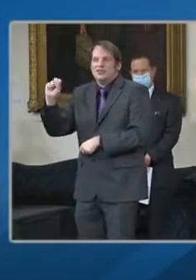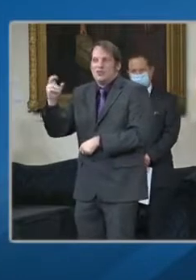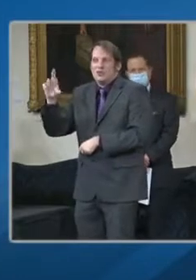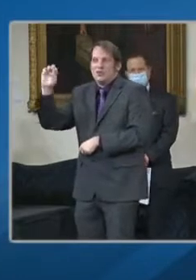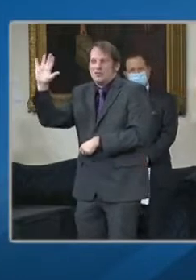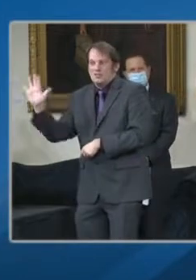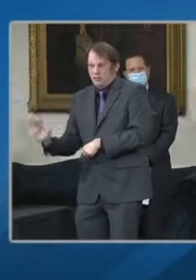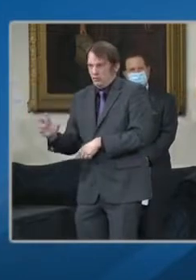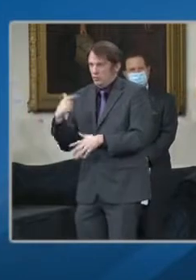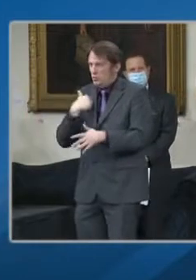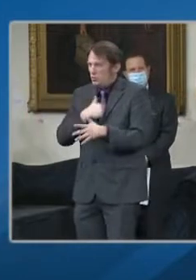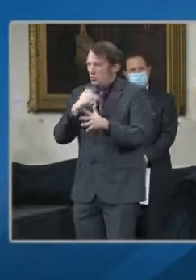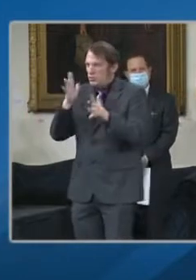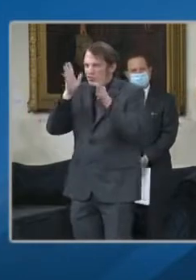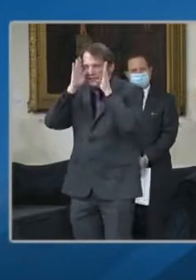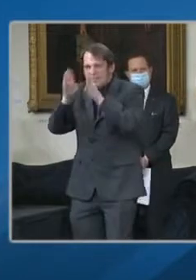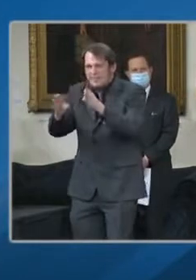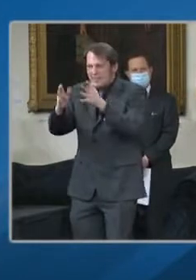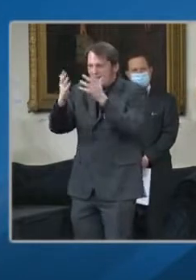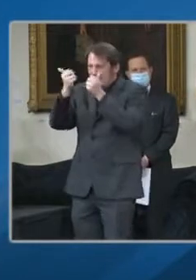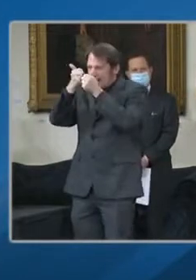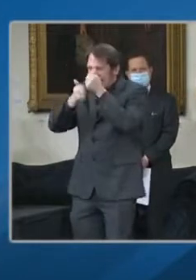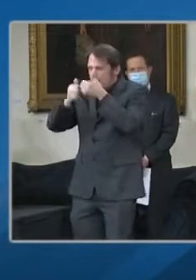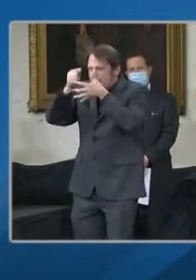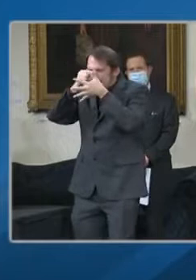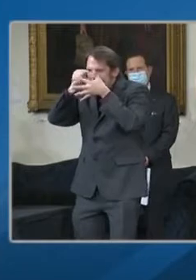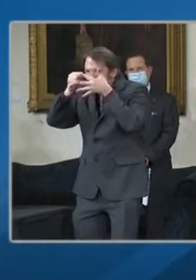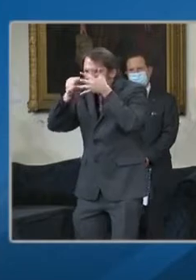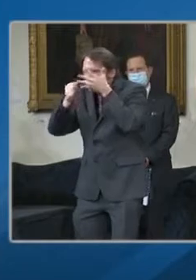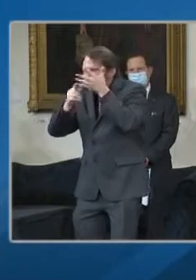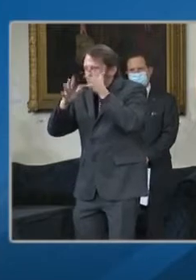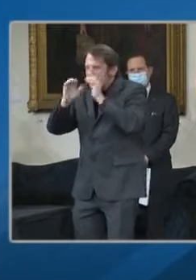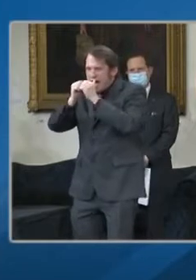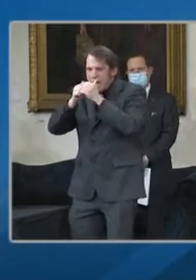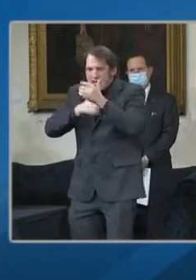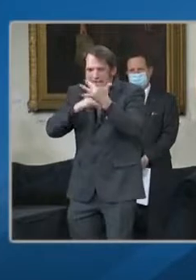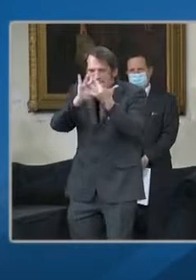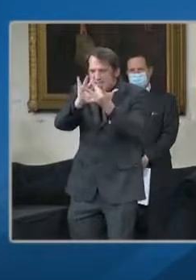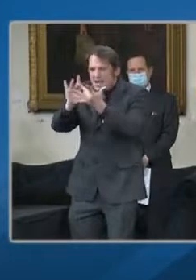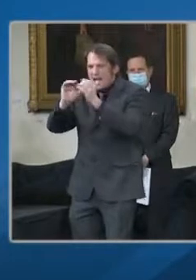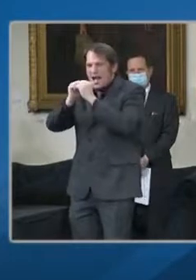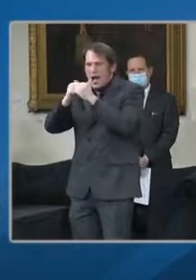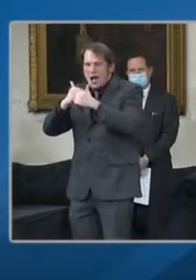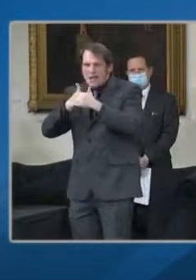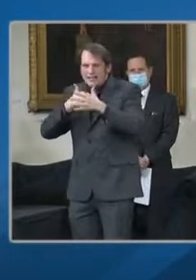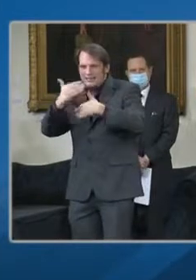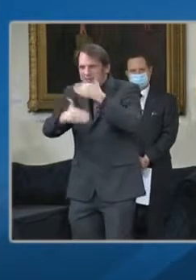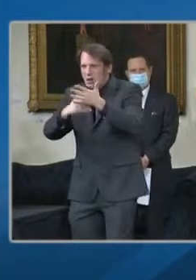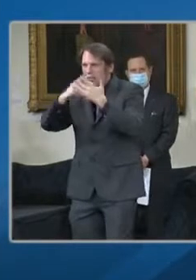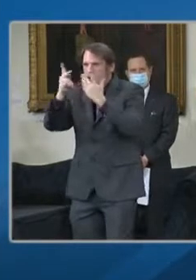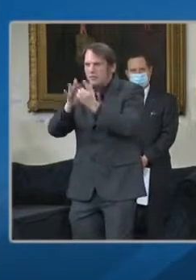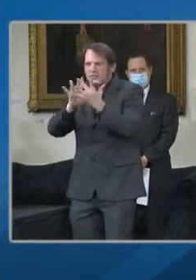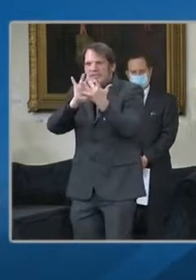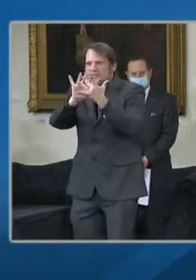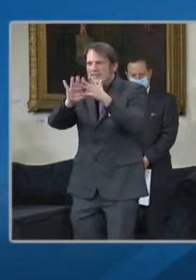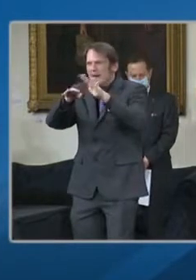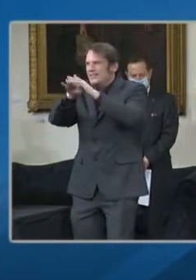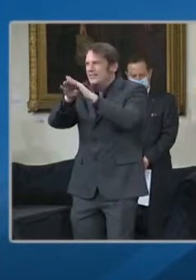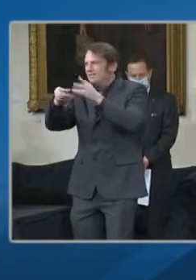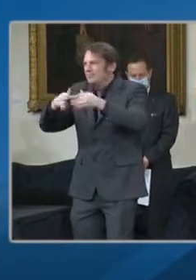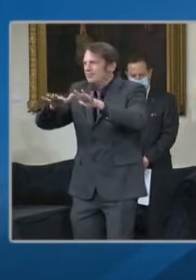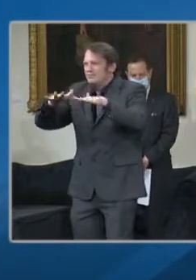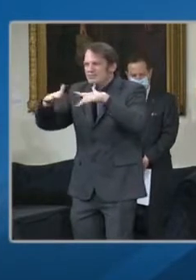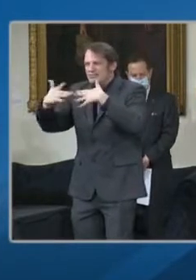shots into arms as efficiently and equitably as possible. We have built the infrastructure capacity and